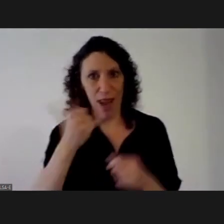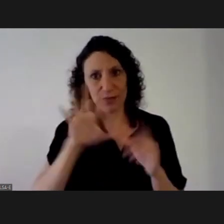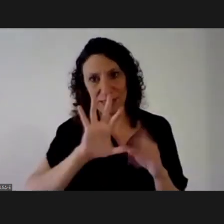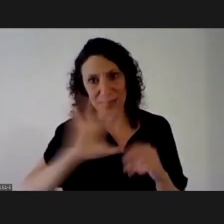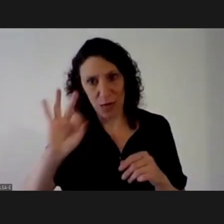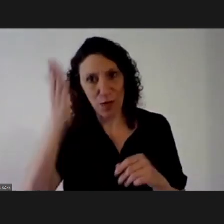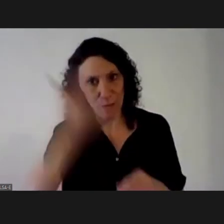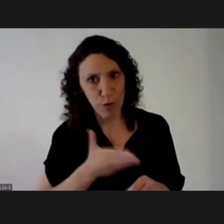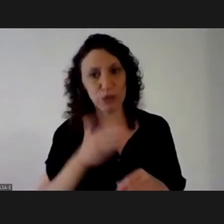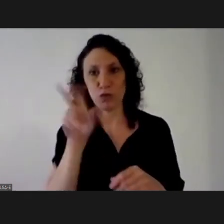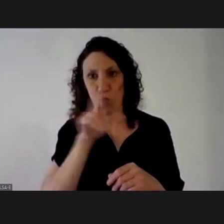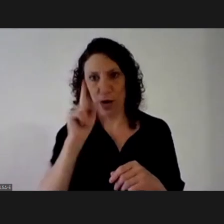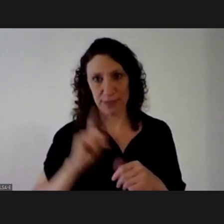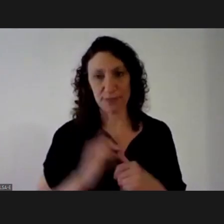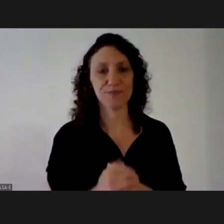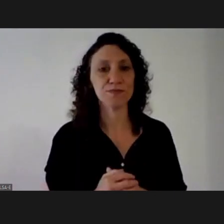anna maria